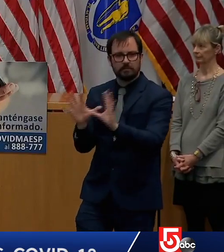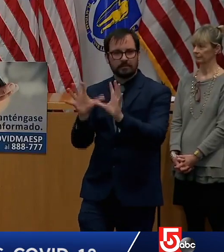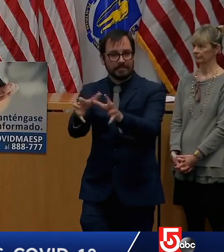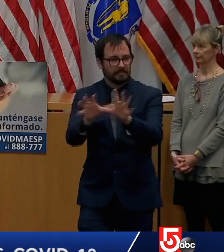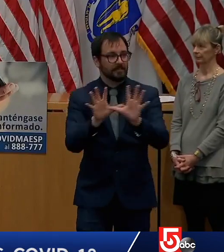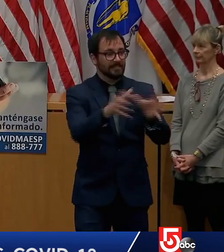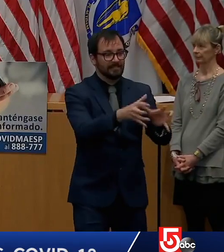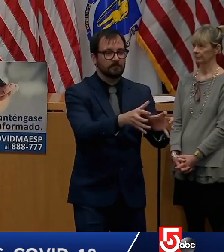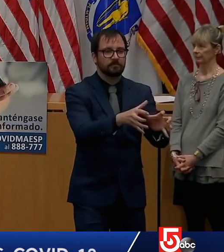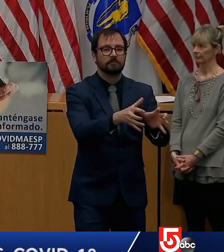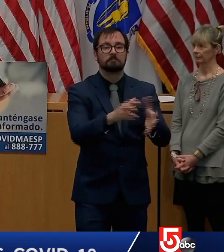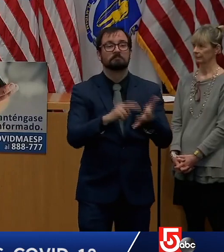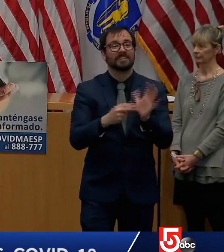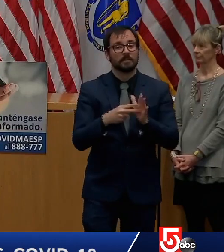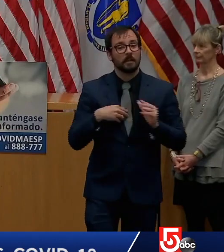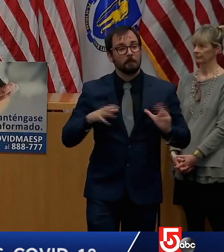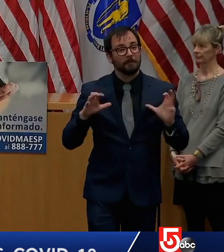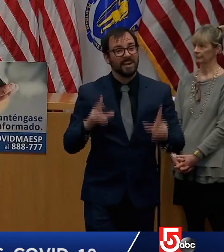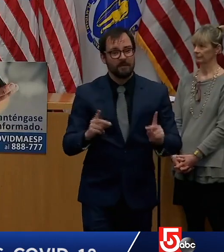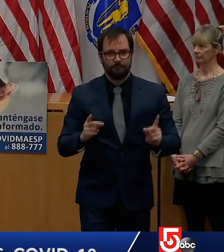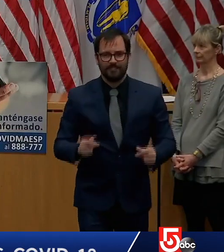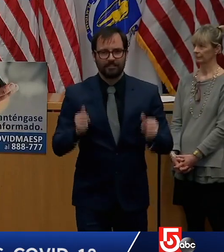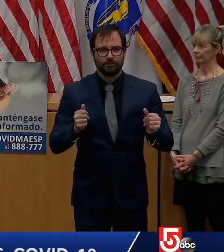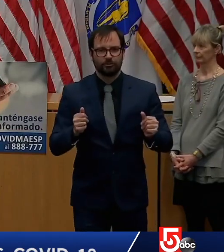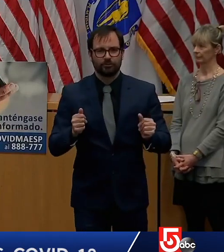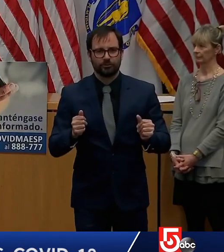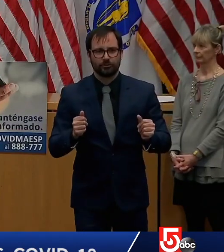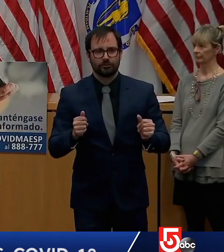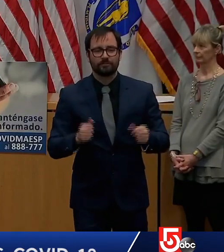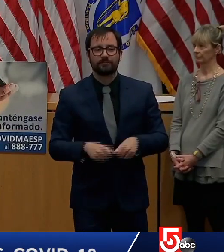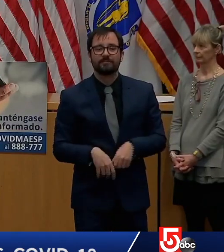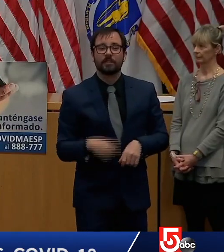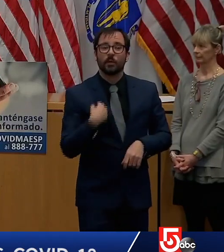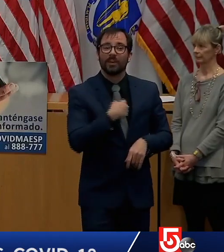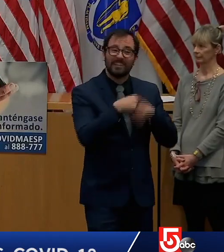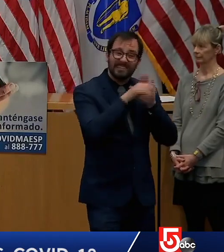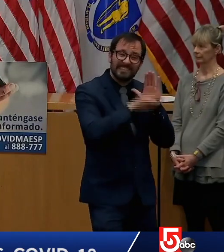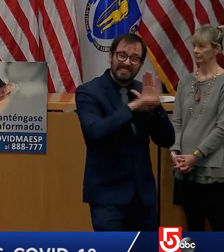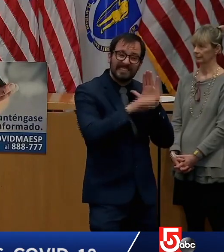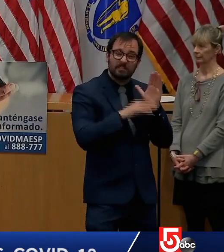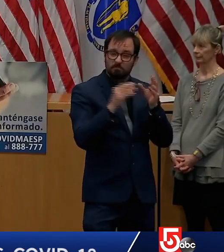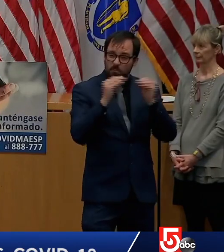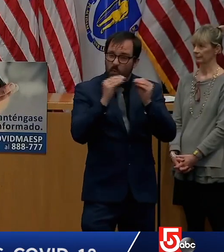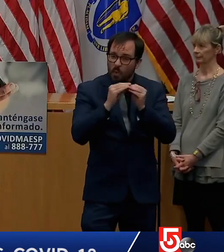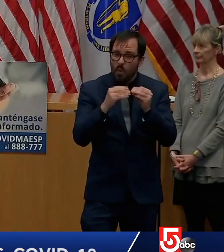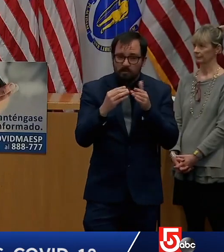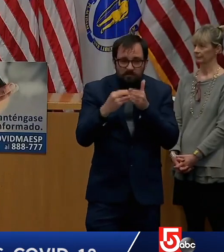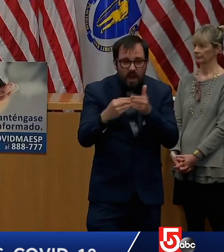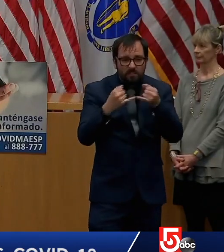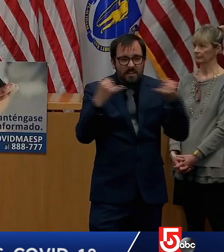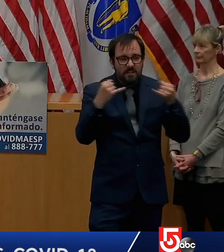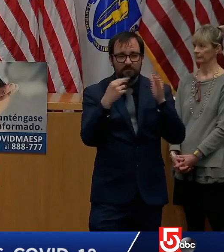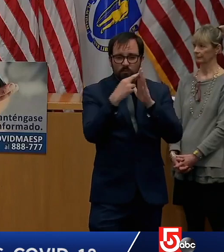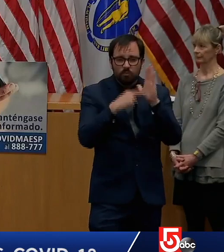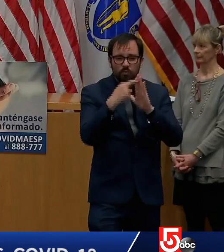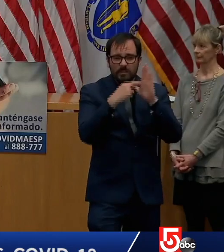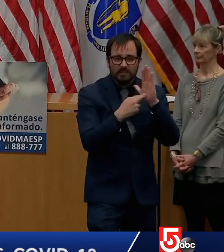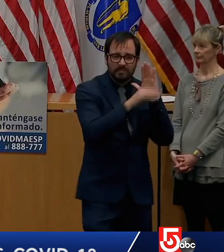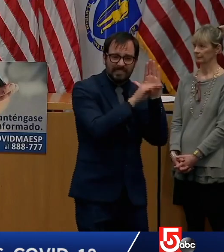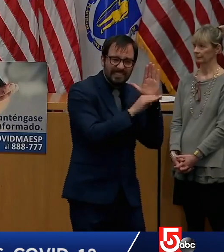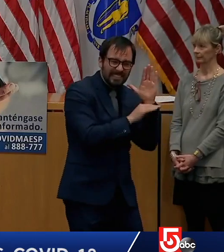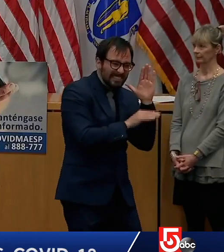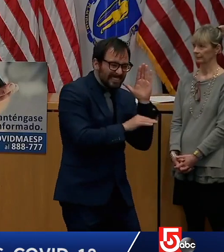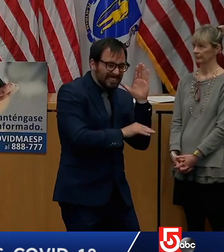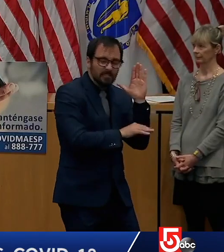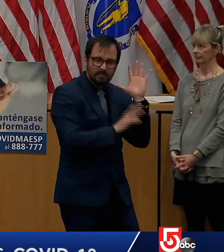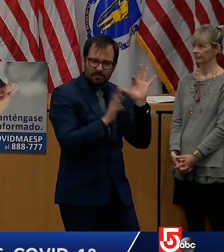of other rules and regulations that will probably be part of the way this all works. But we've got to do this right, and we've got to respect the